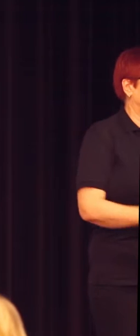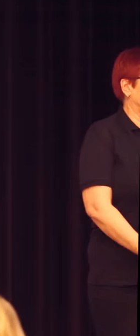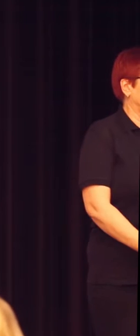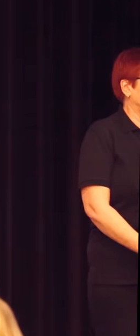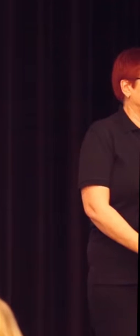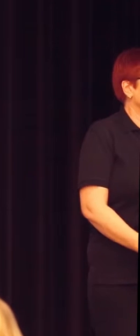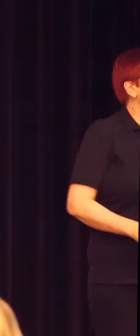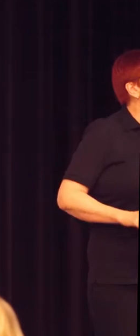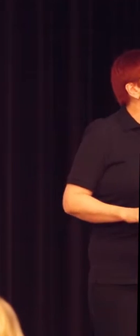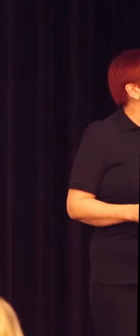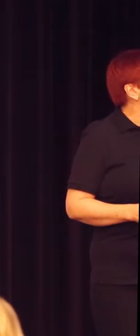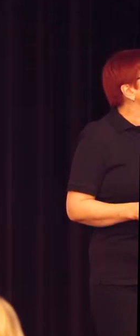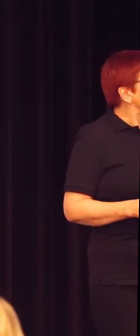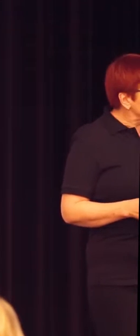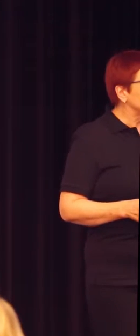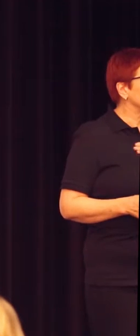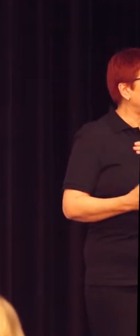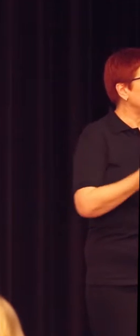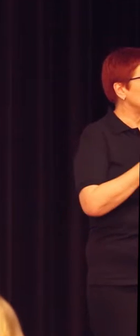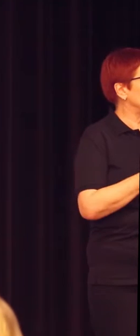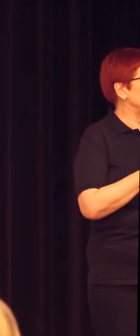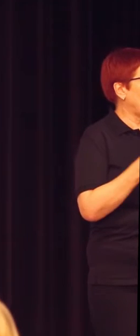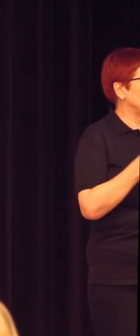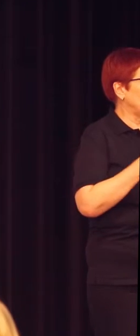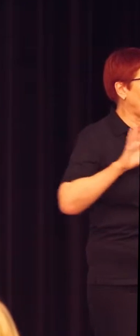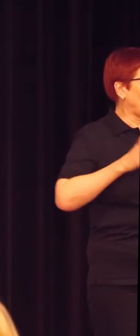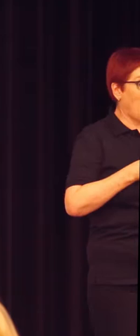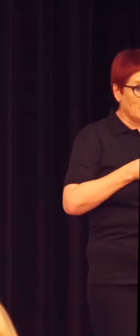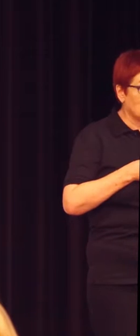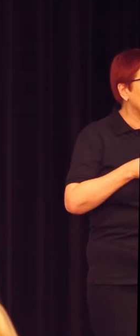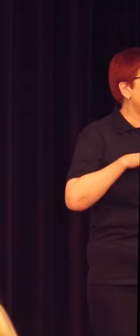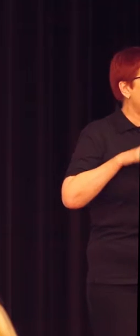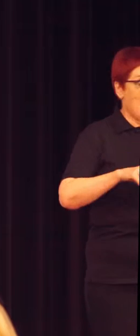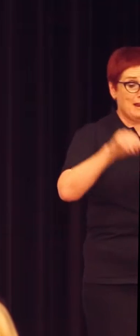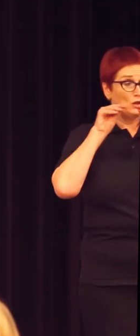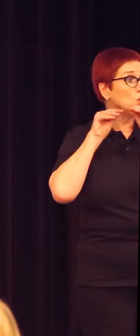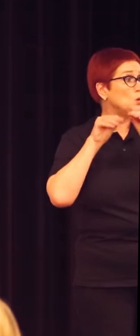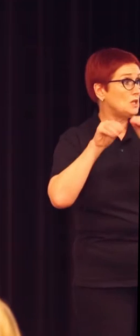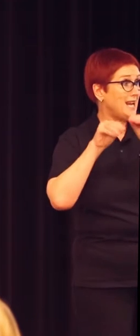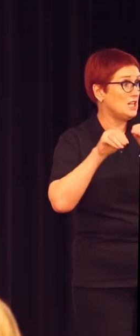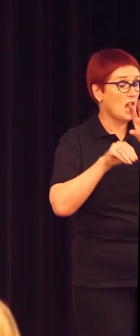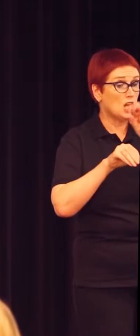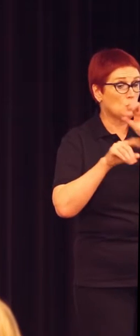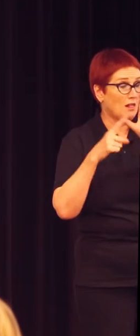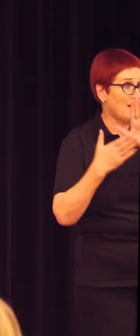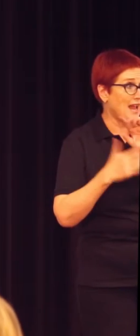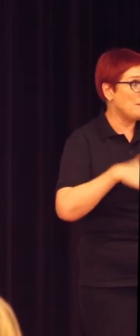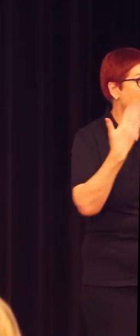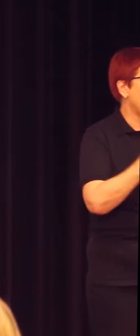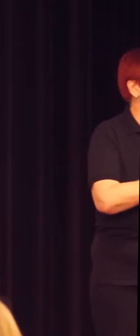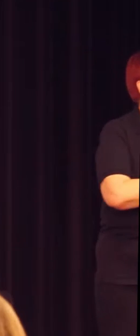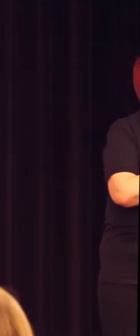when staff have said to me, I would like the students to come to class, I have said, if you teach between 12am and 2am,